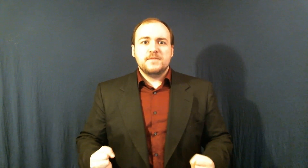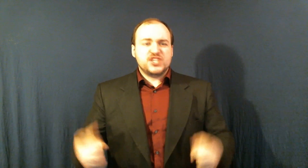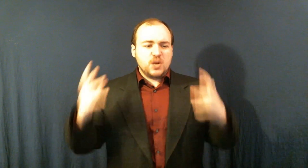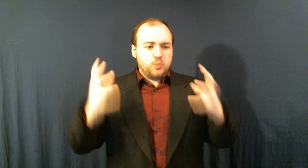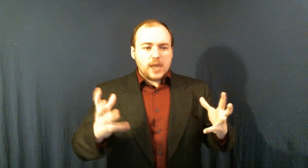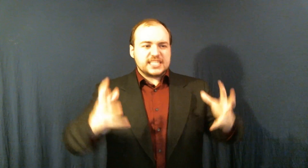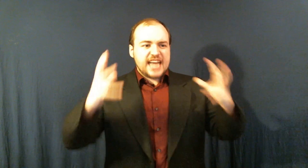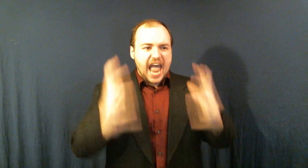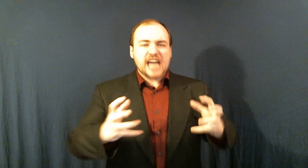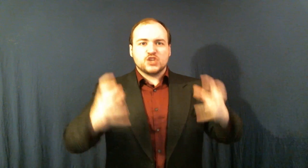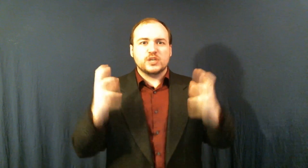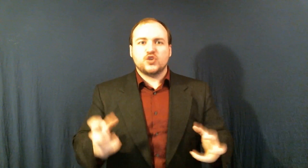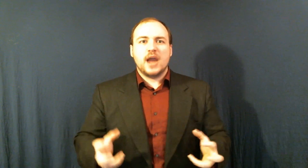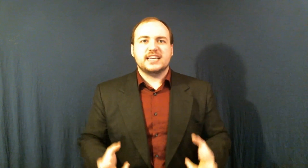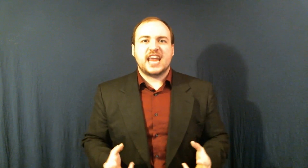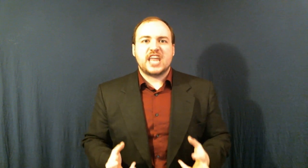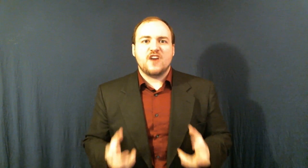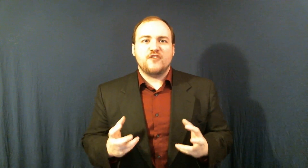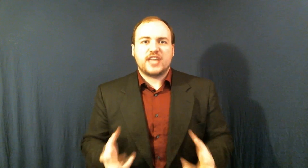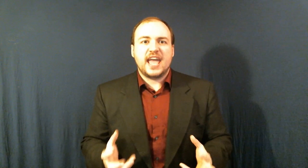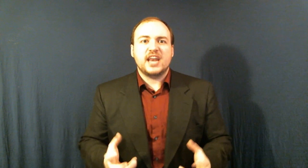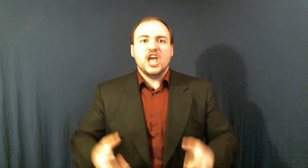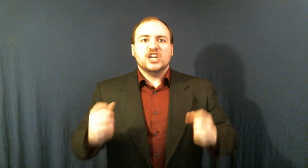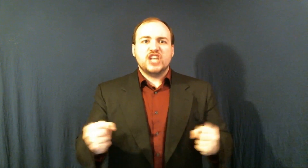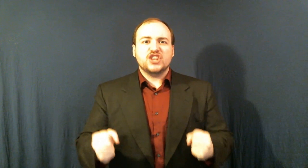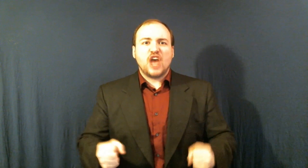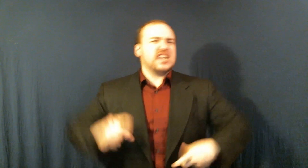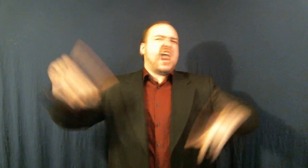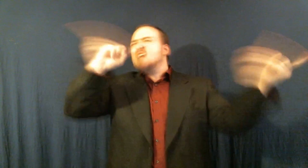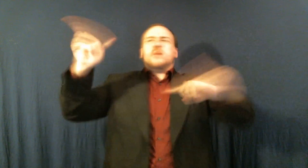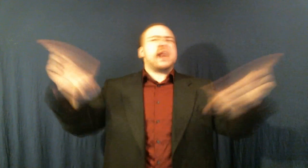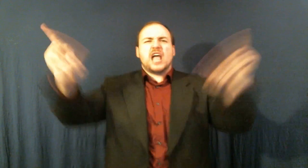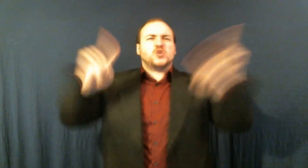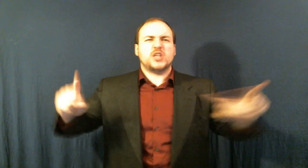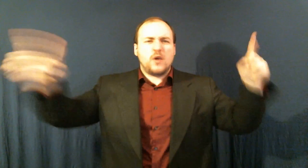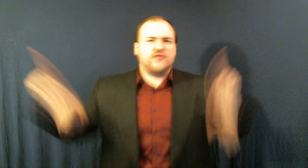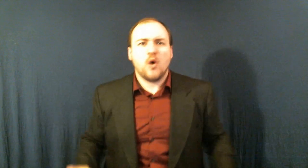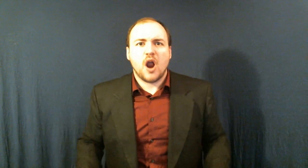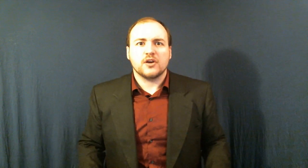She wasn't actually trying to take care of her kid She thought everybody else would do it for her